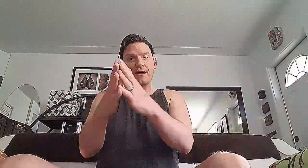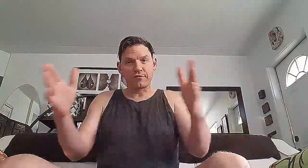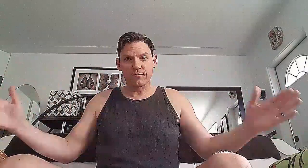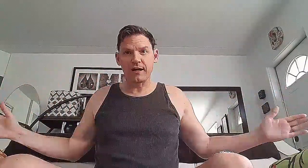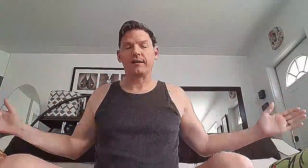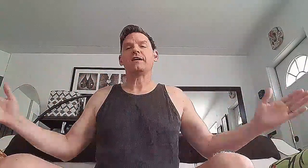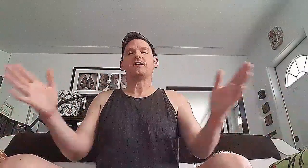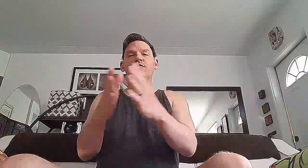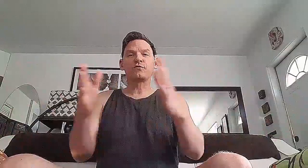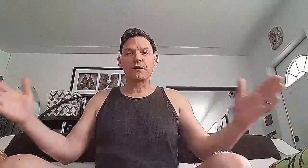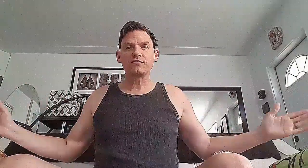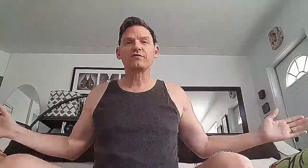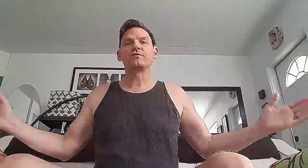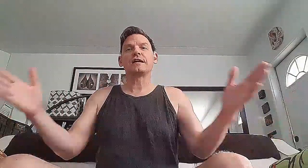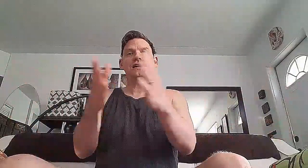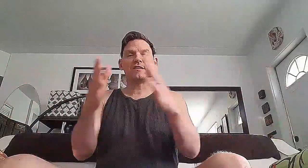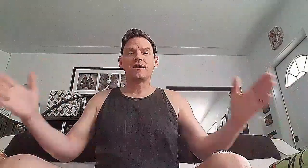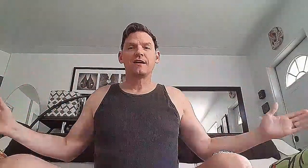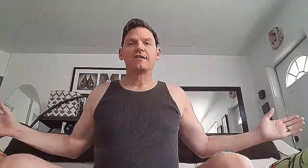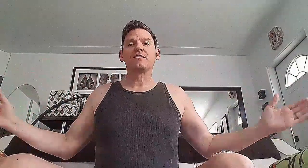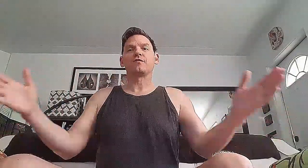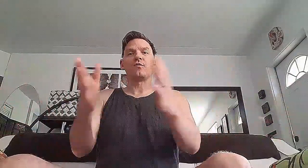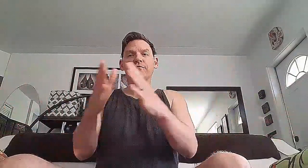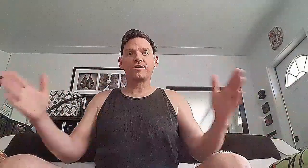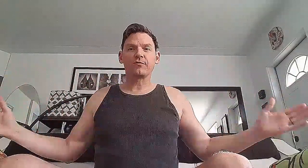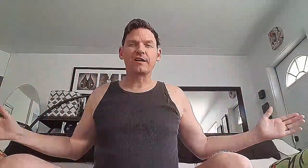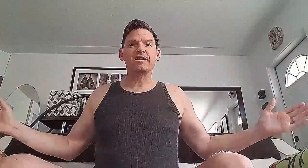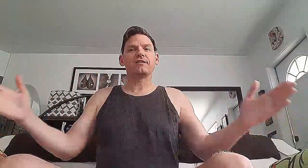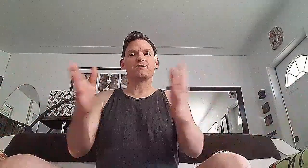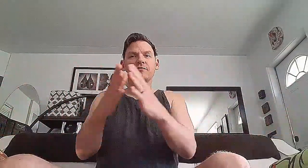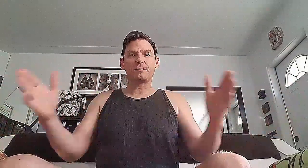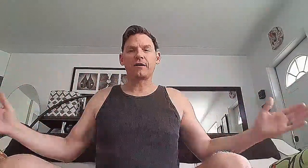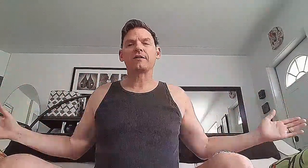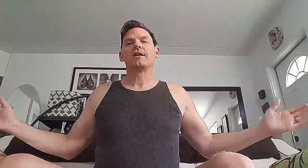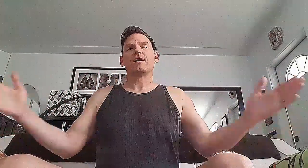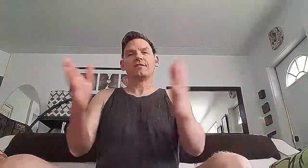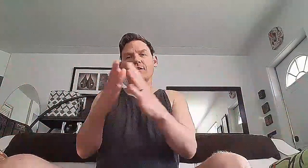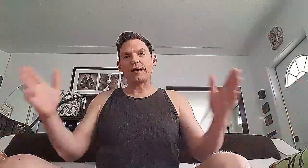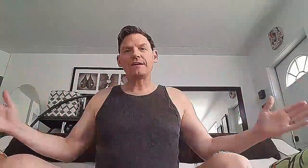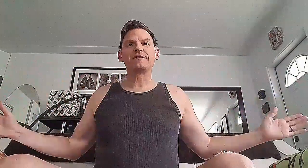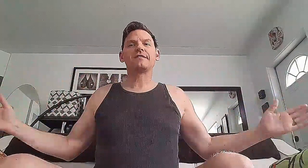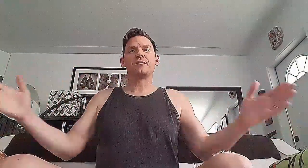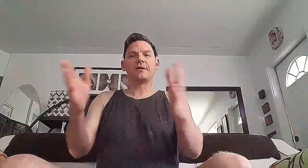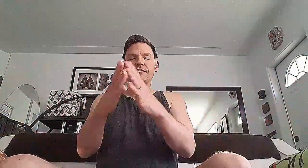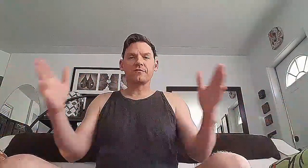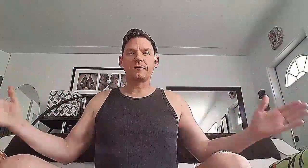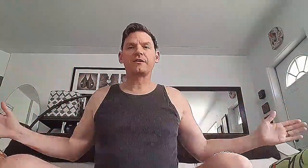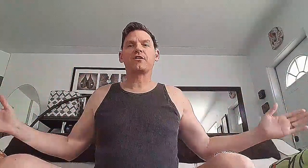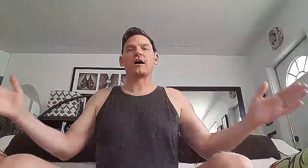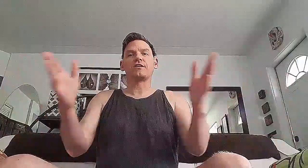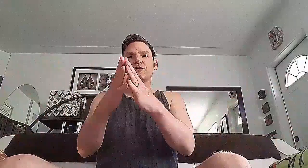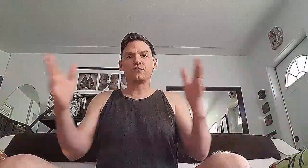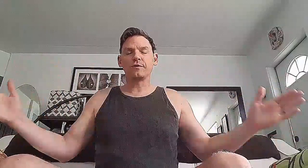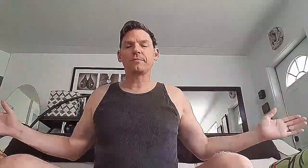That's okay. Do as much as you can. This whole video right here is about, you know, eight to ten minutes. Depending on how you do it.